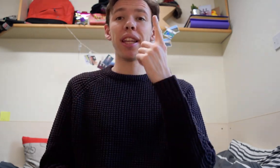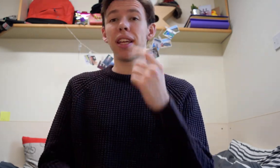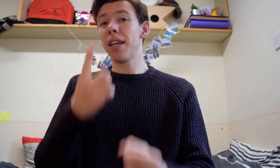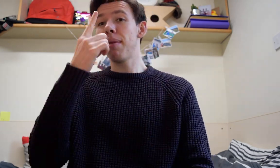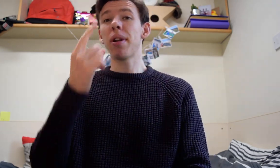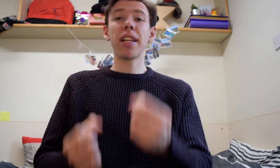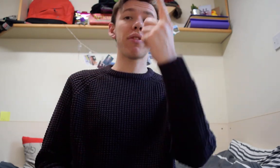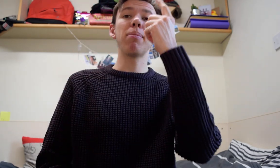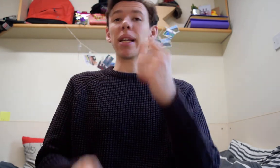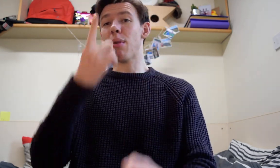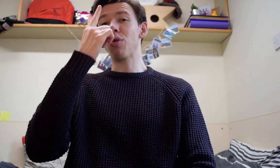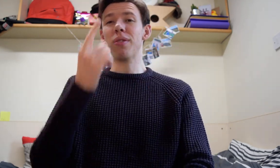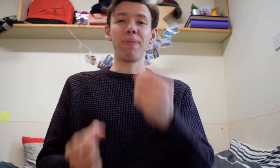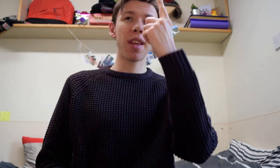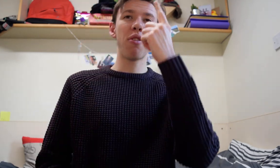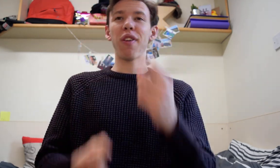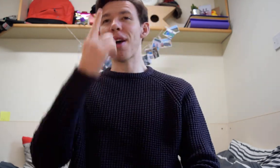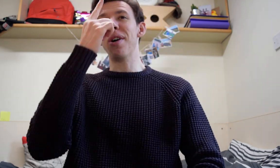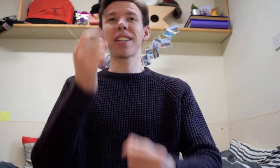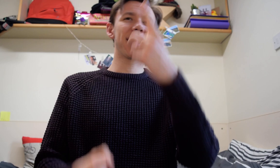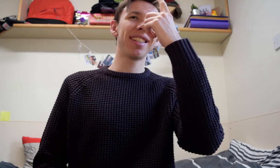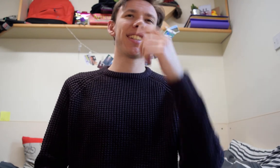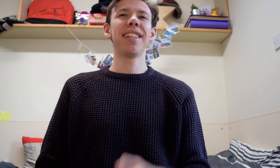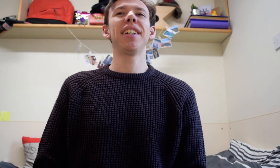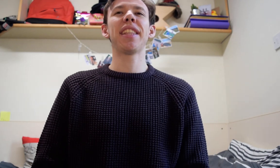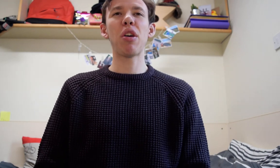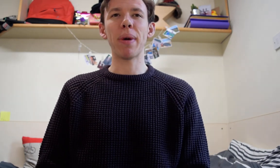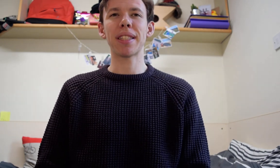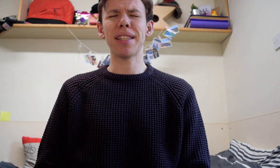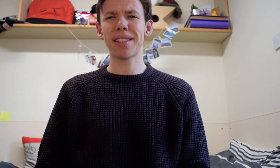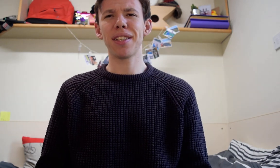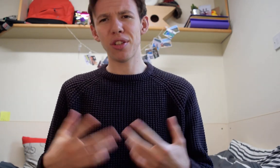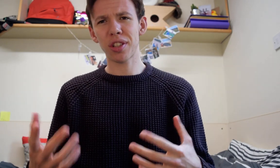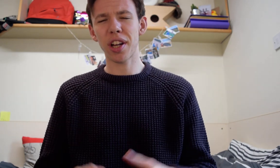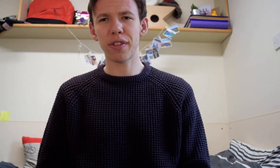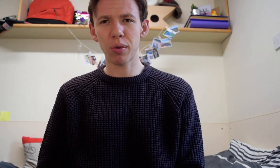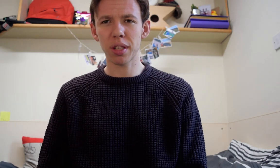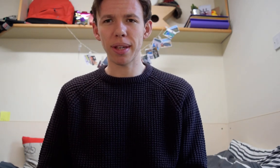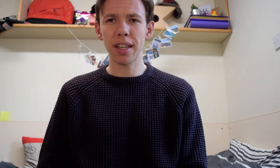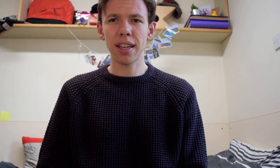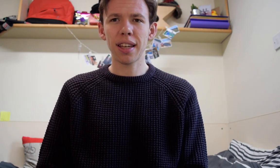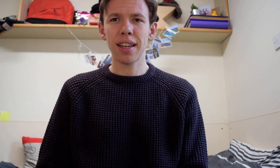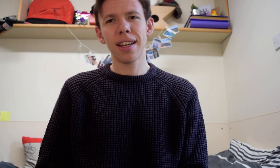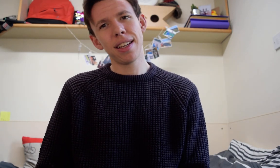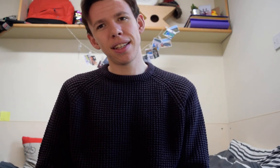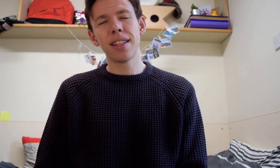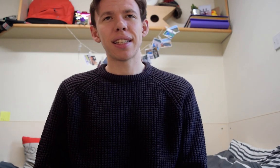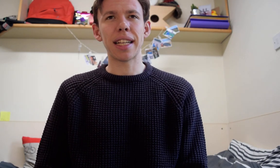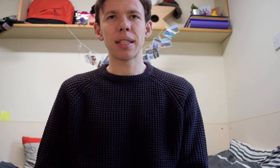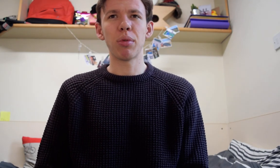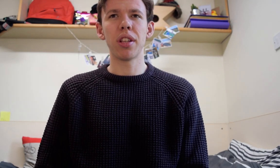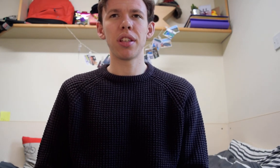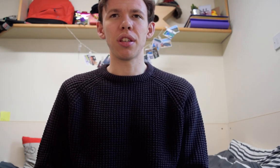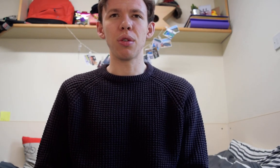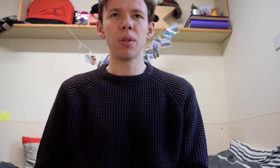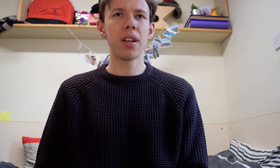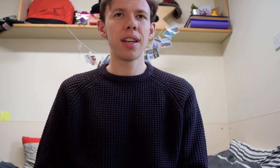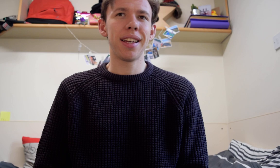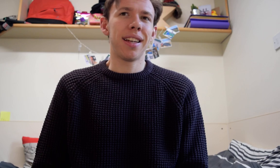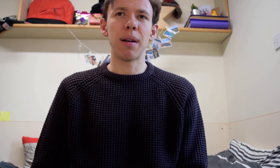but an even bigger motion fireworks they all make sense you just kind of don't want to be telling someone that you are